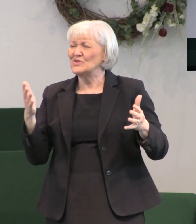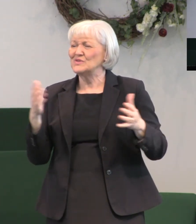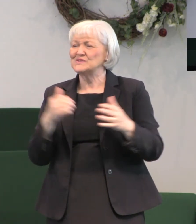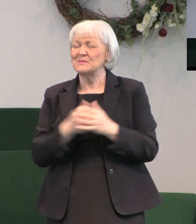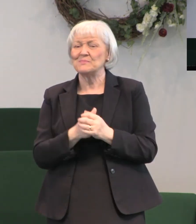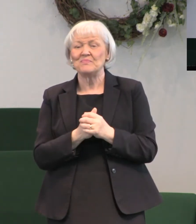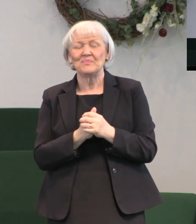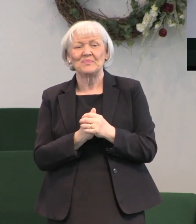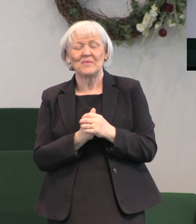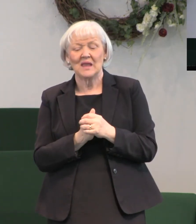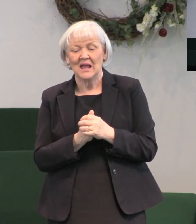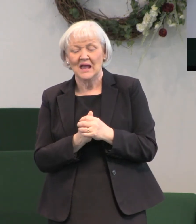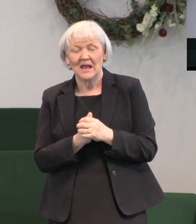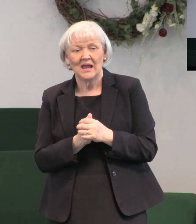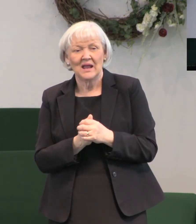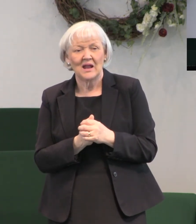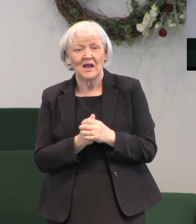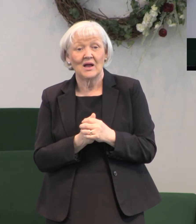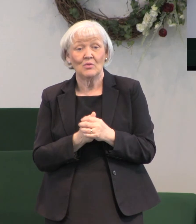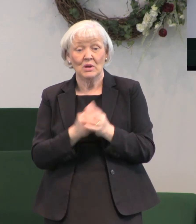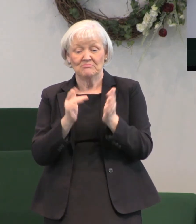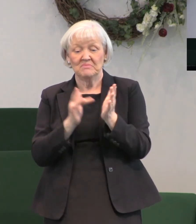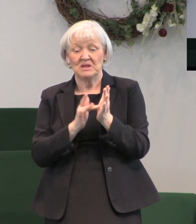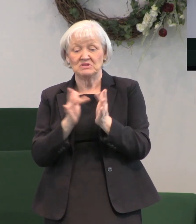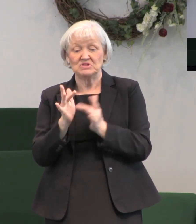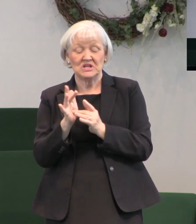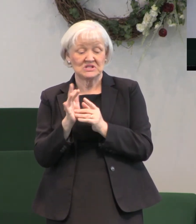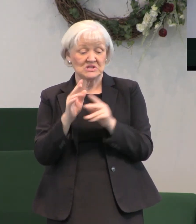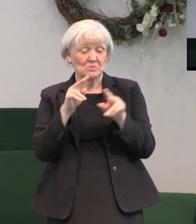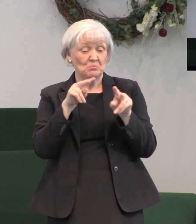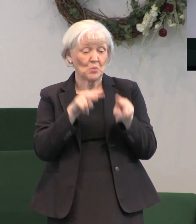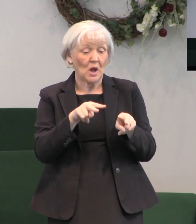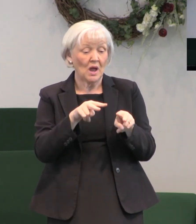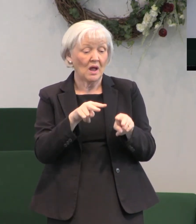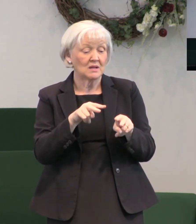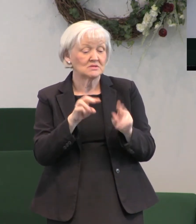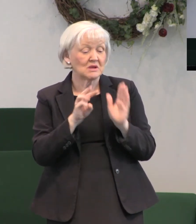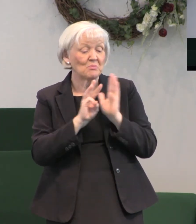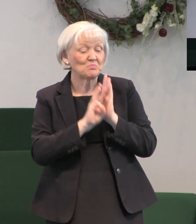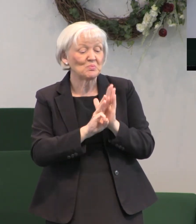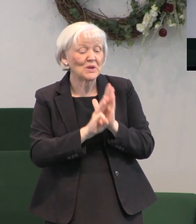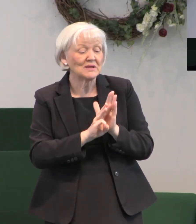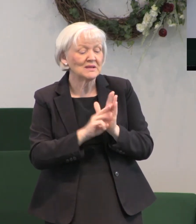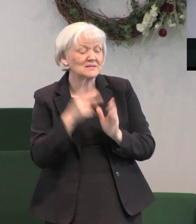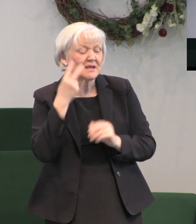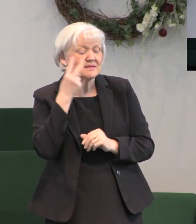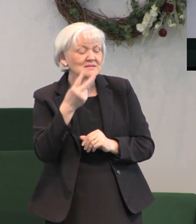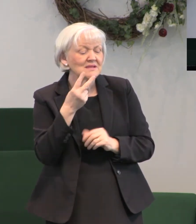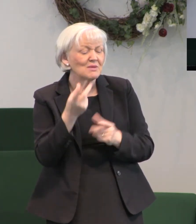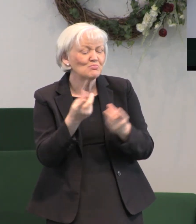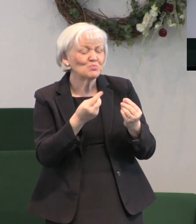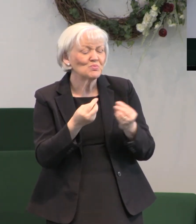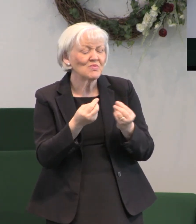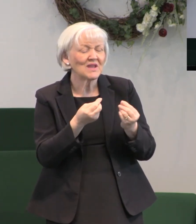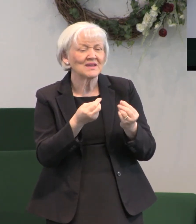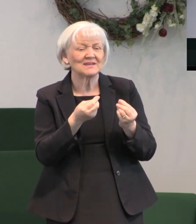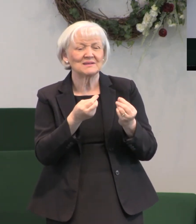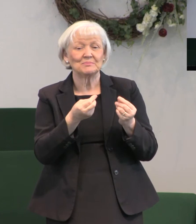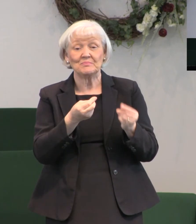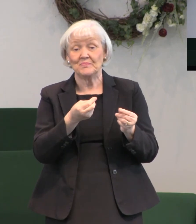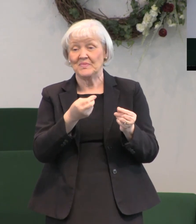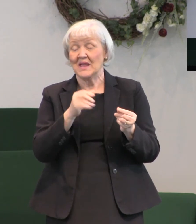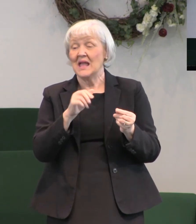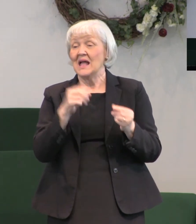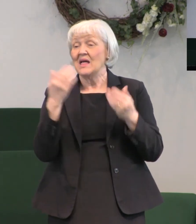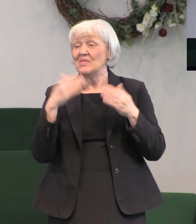constantly watched over Jesus and have witnessed what he did. First